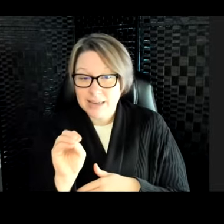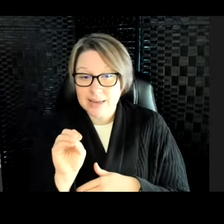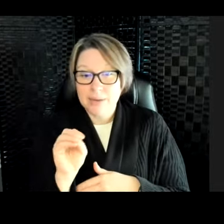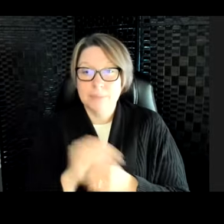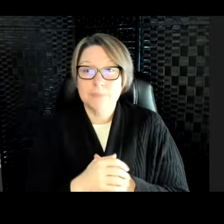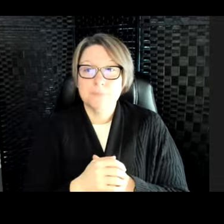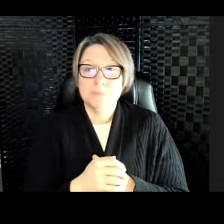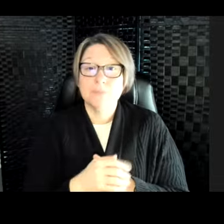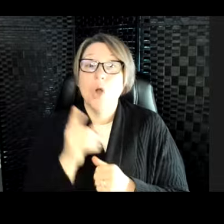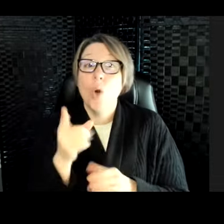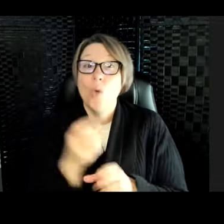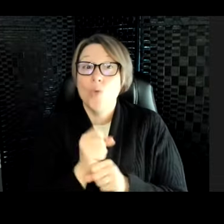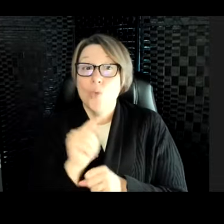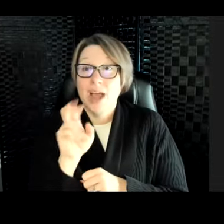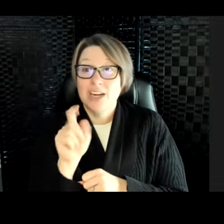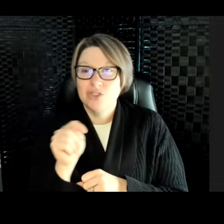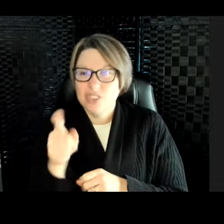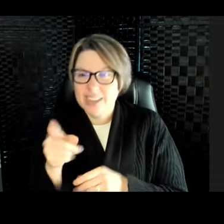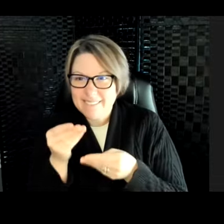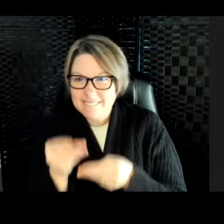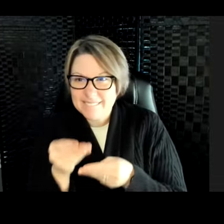treat. They're feeding them some little pellets at the moment.